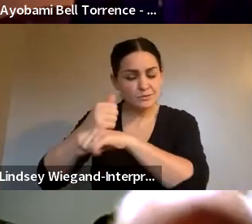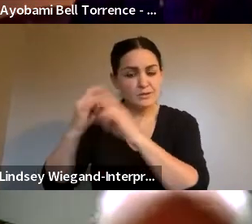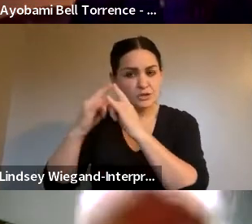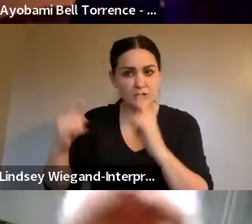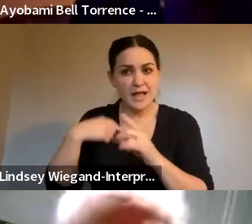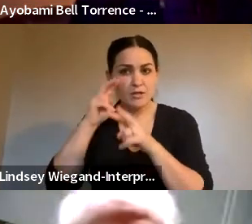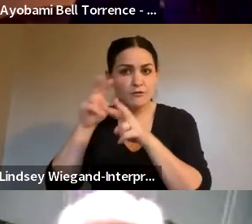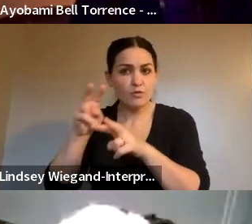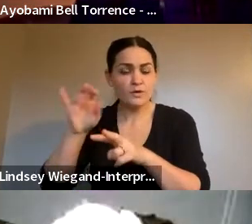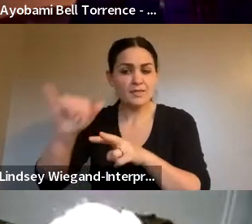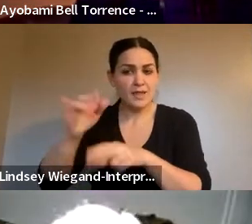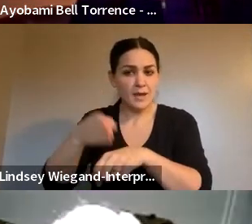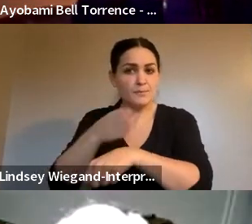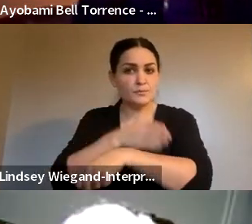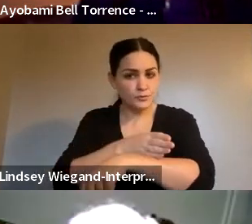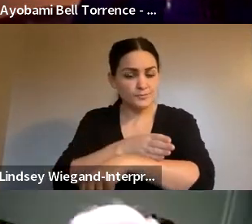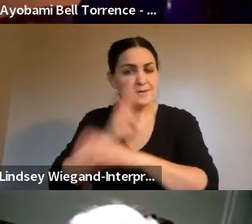improvements going up soon.